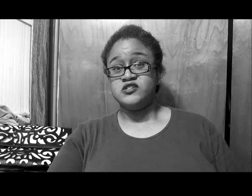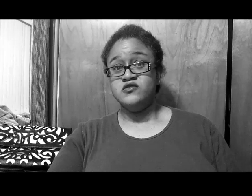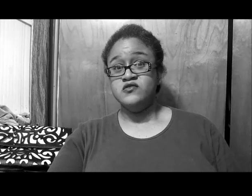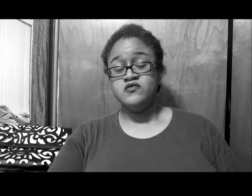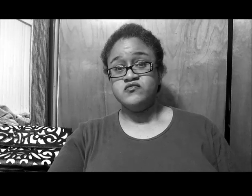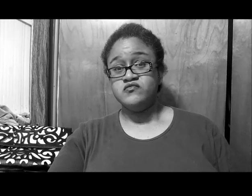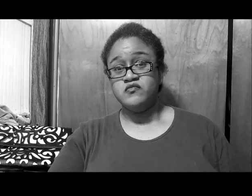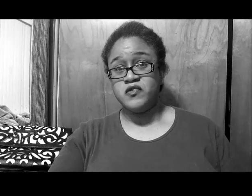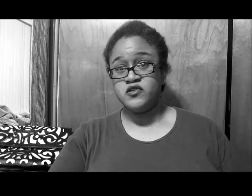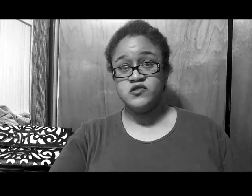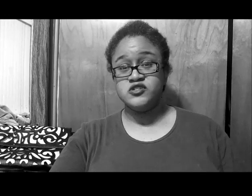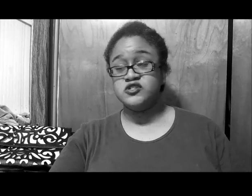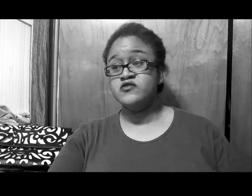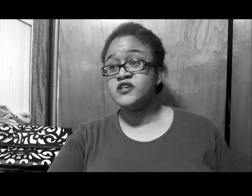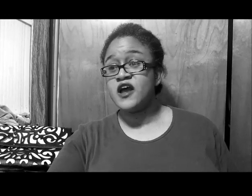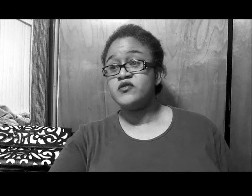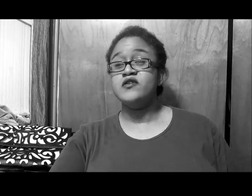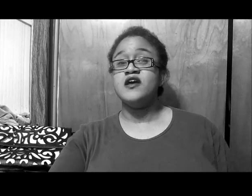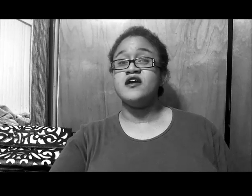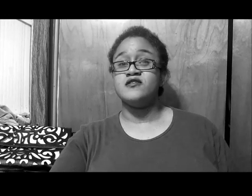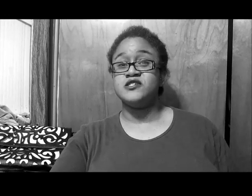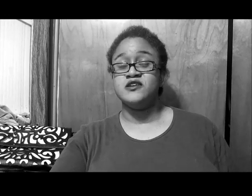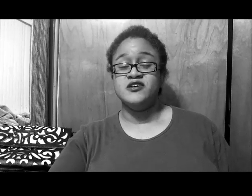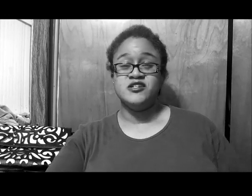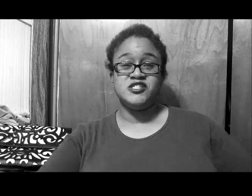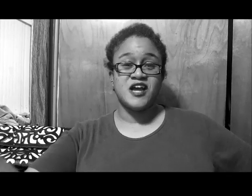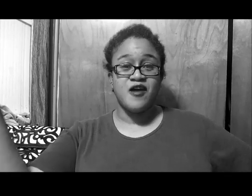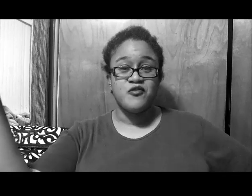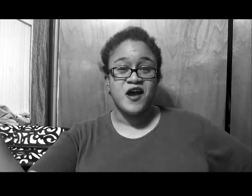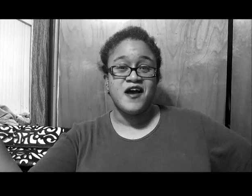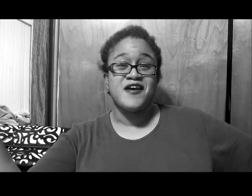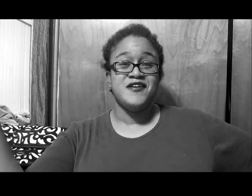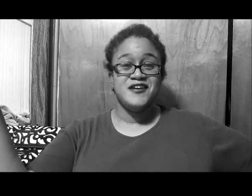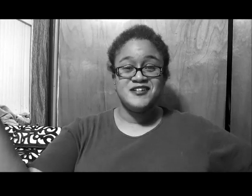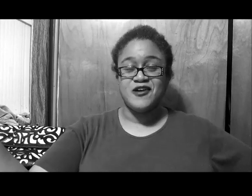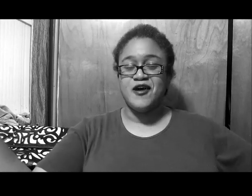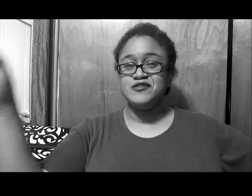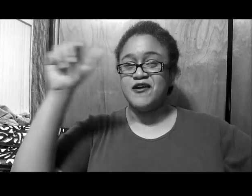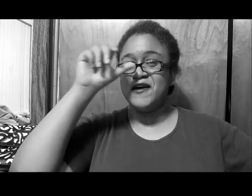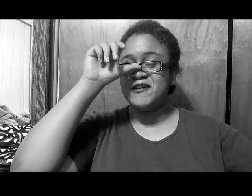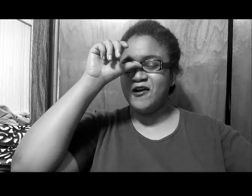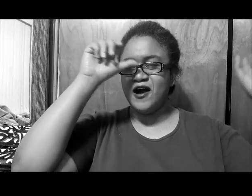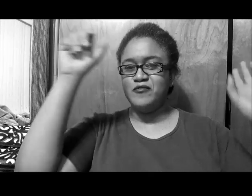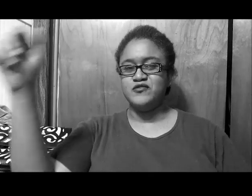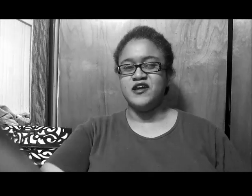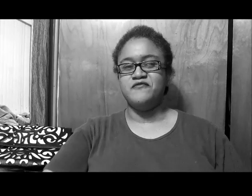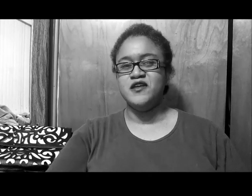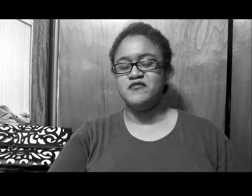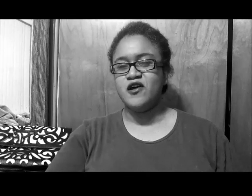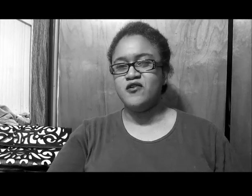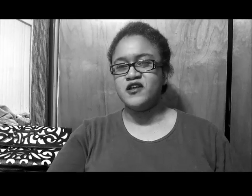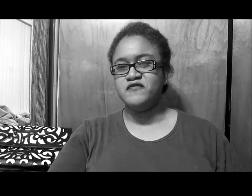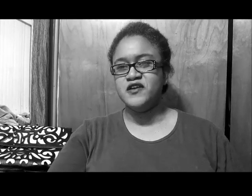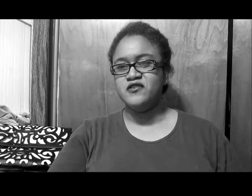as soon, do it as soon, after it airs, shower ride, I'm sorry y'all, I'm doing that thing, if y'all heard that Fino,